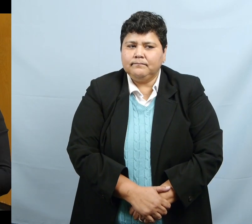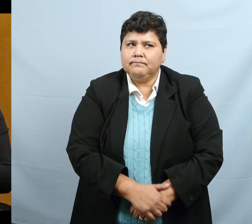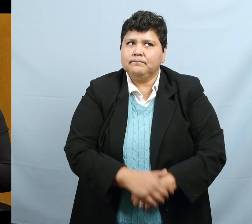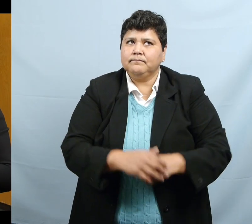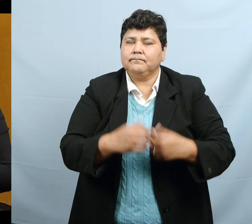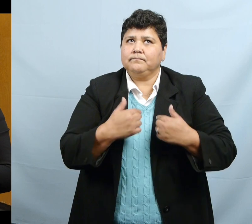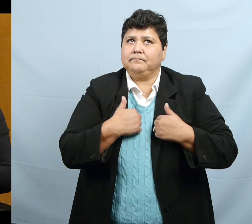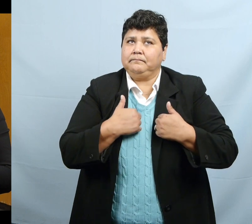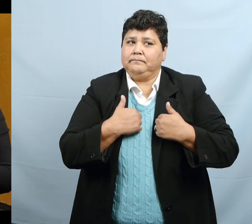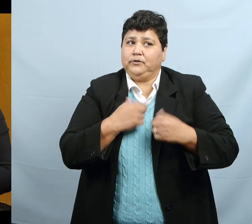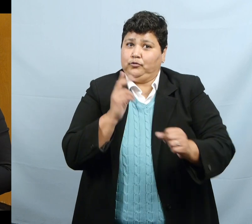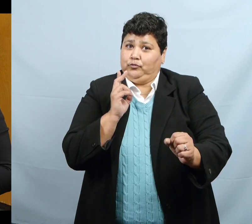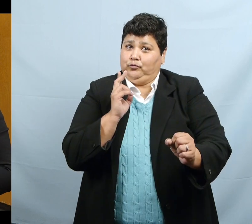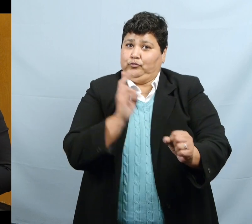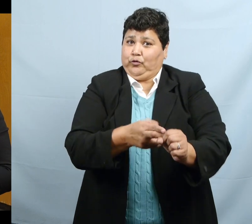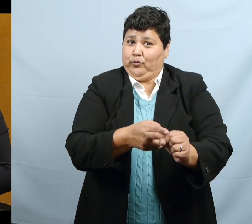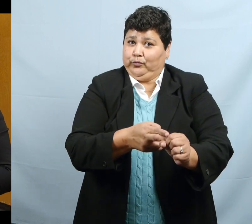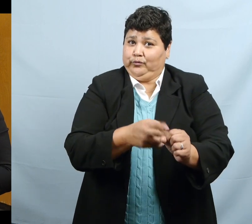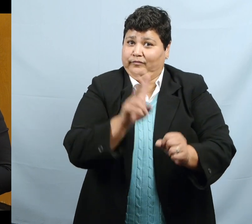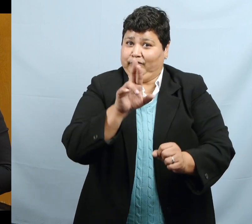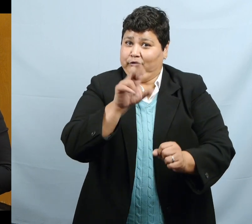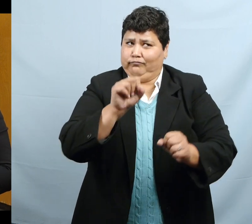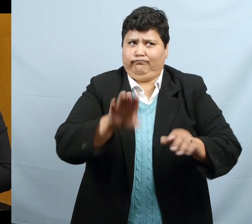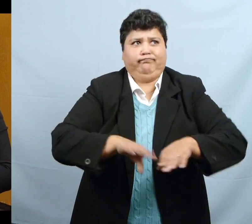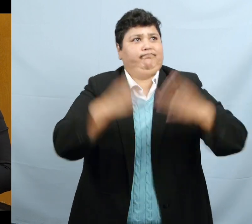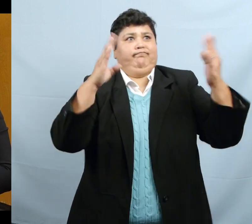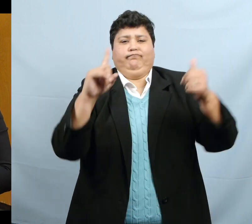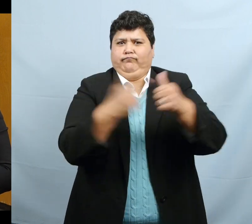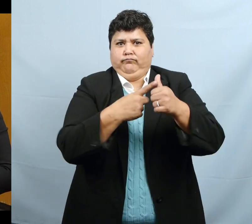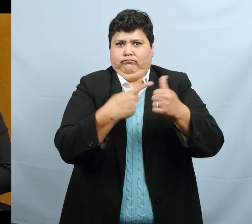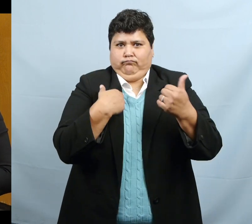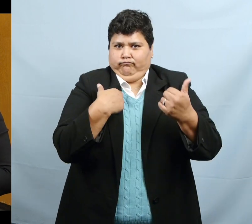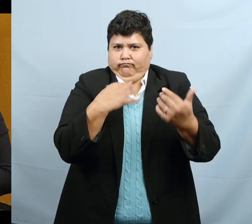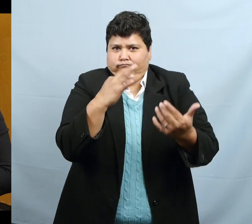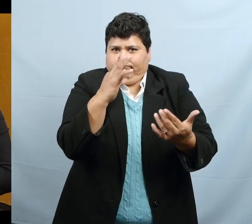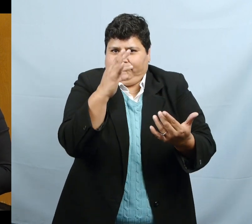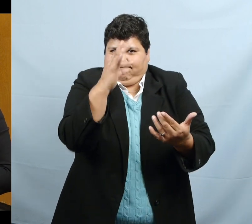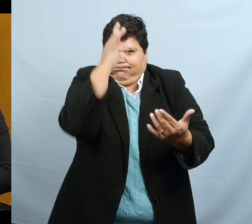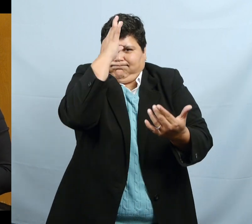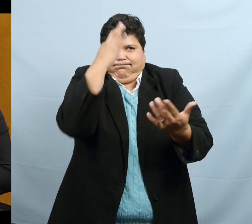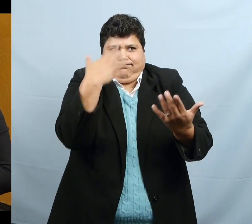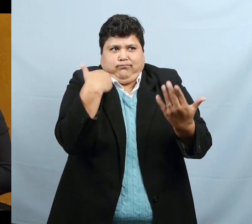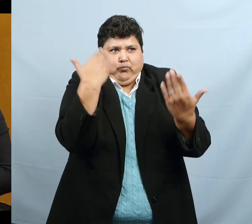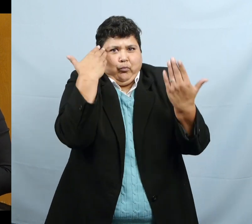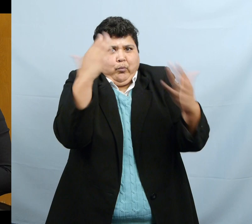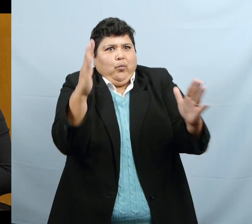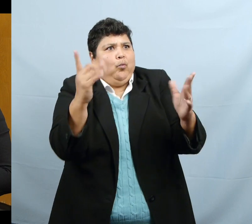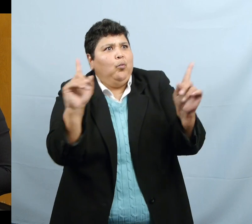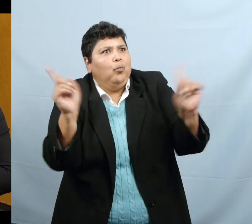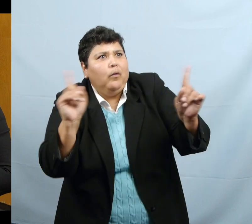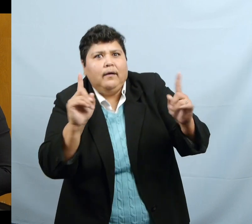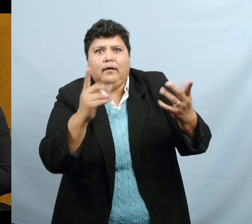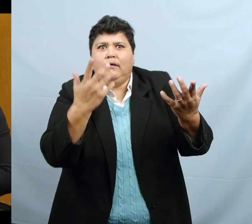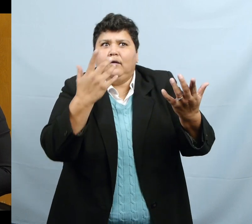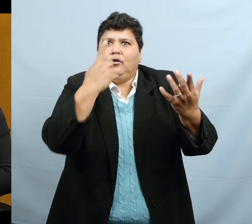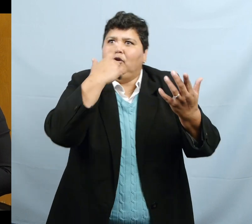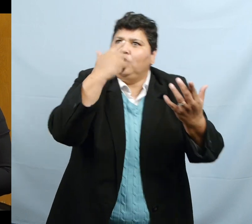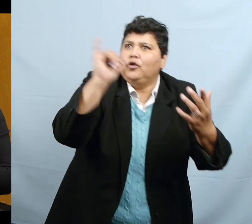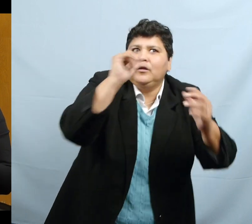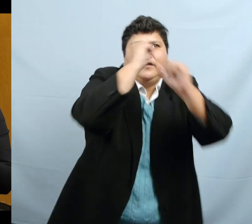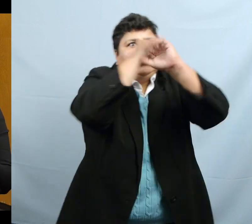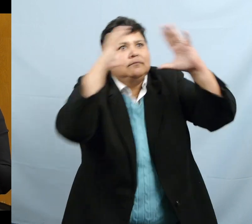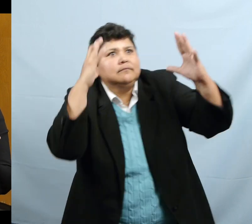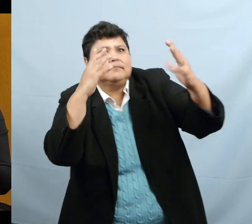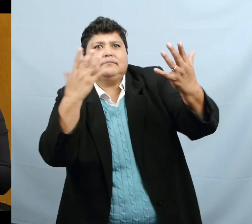When I started VRS I didn't know anything. I didn't know what to expect. And now that I sort of know what to